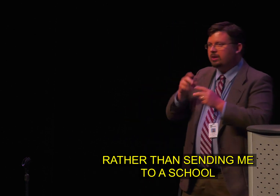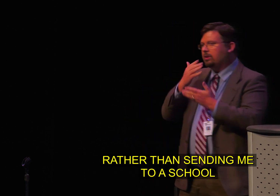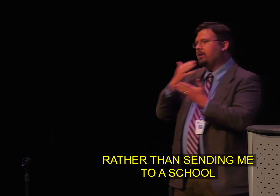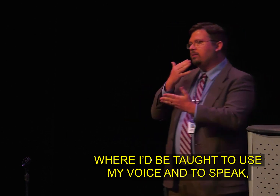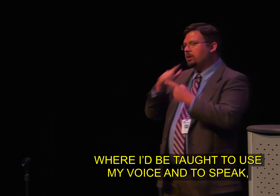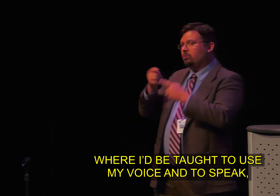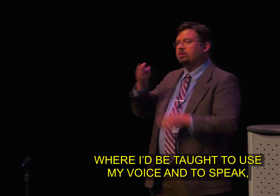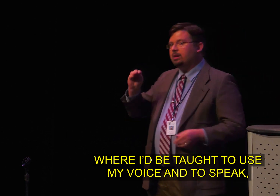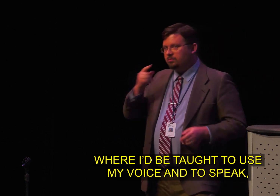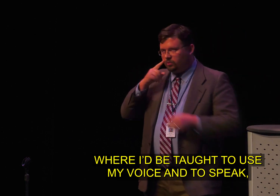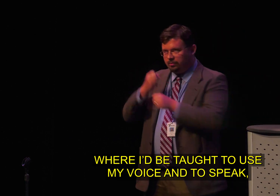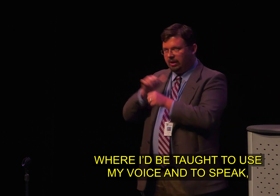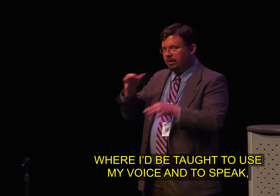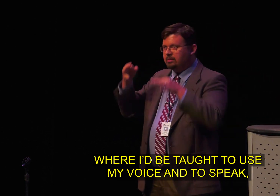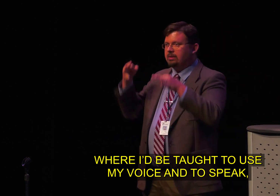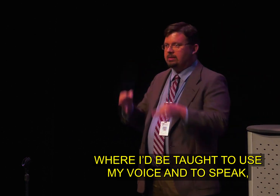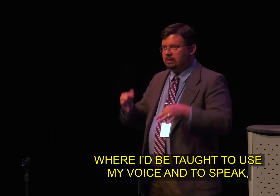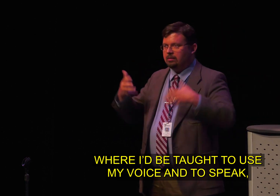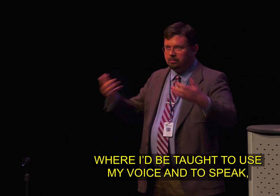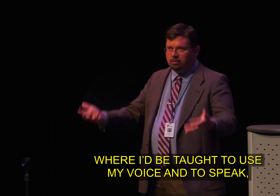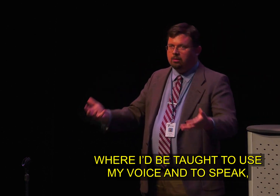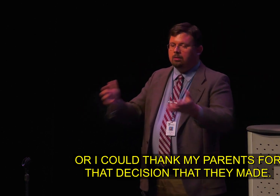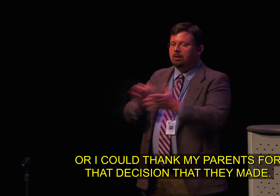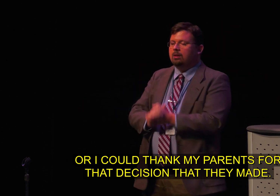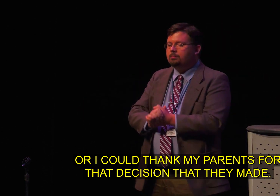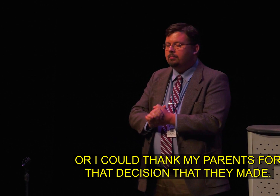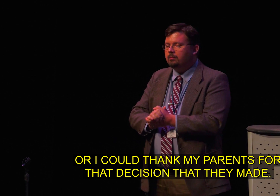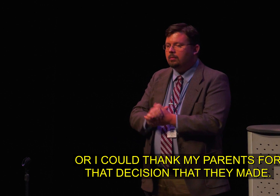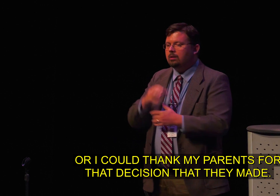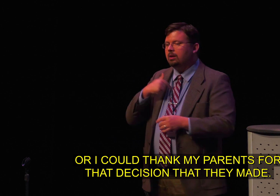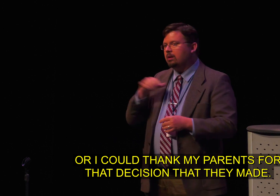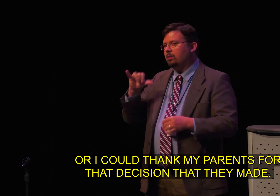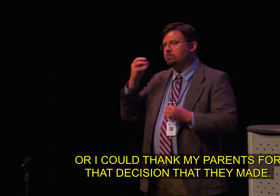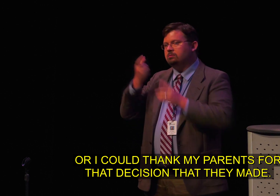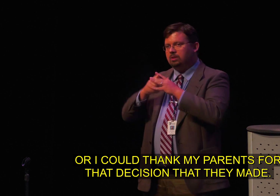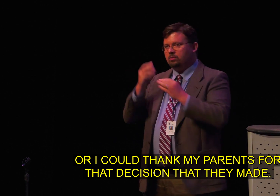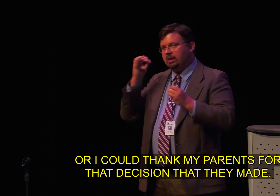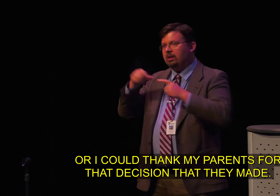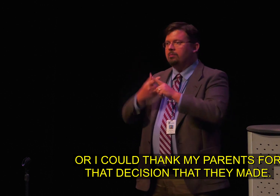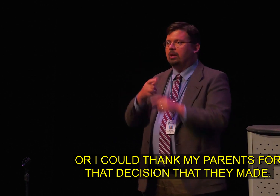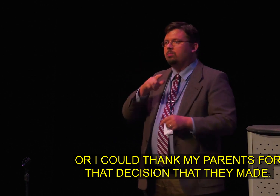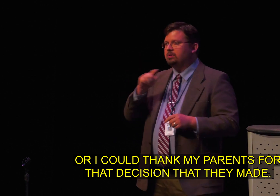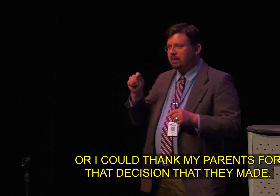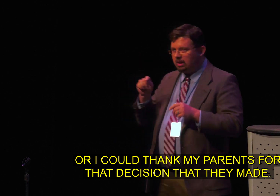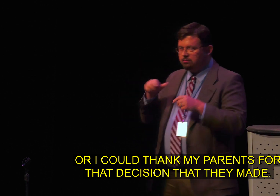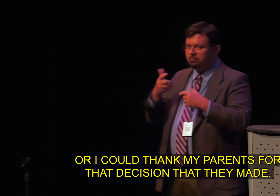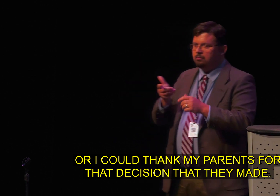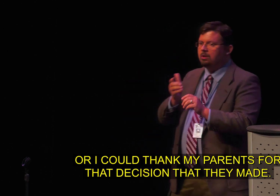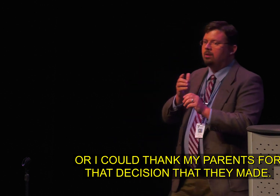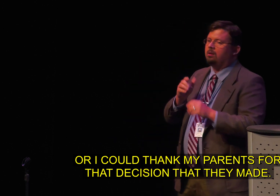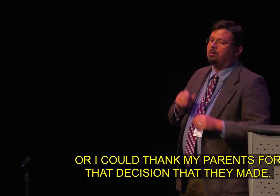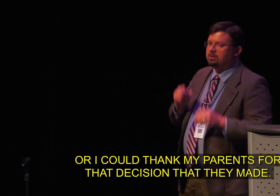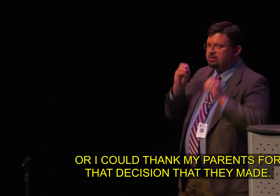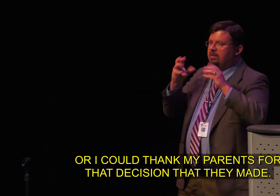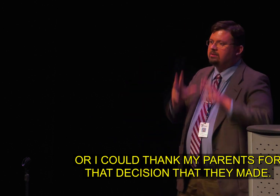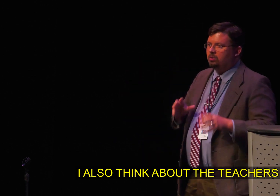me to a school where I'd be taught to use my voice and to speak. So I have to thank my parents for that decision that they made.